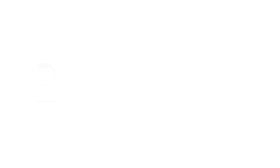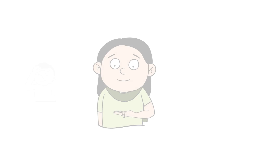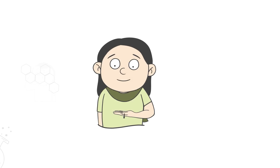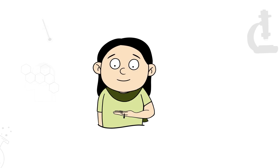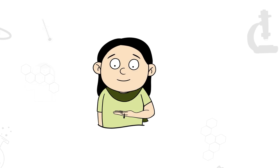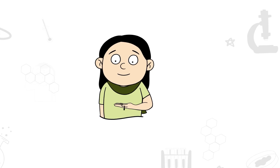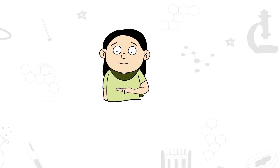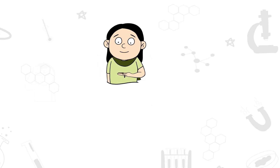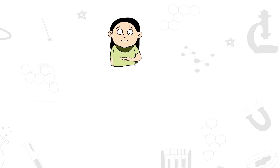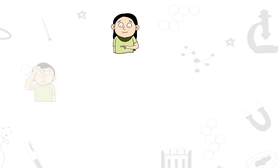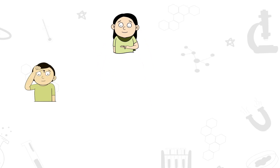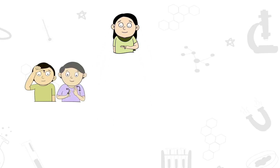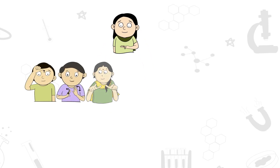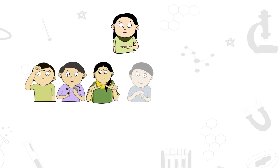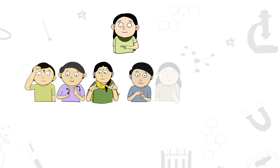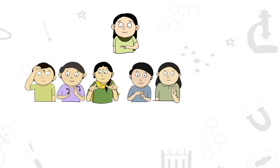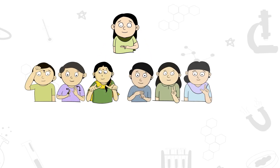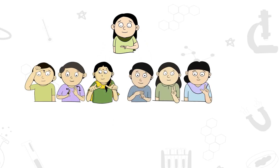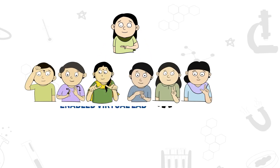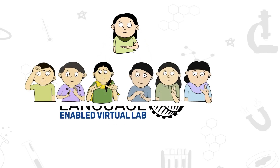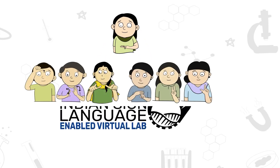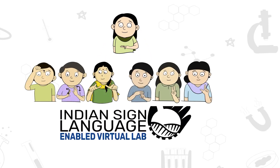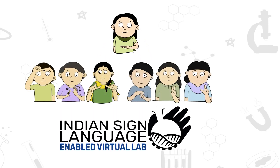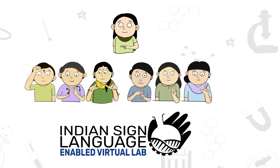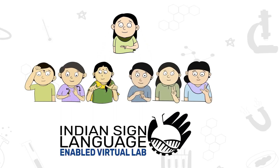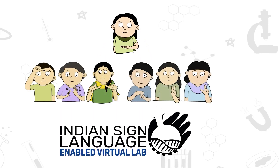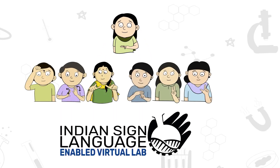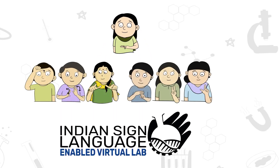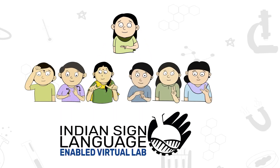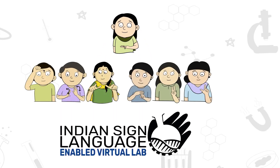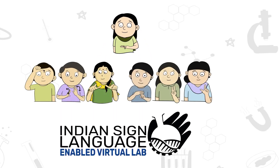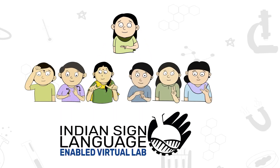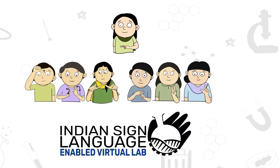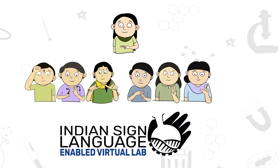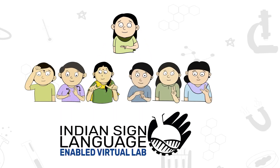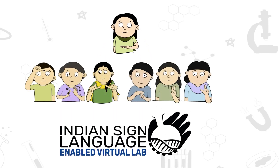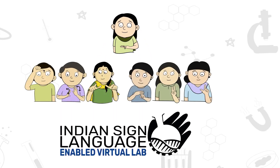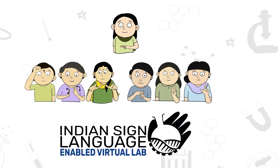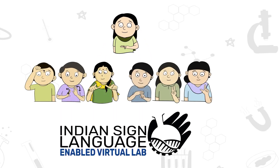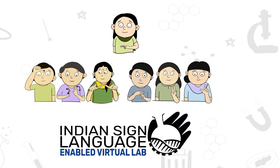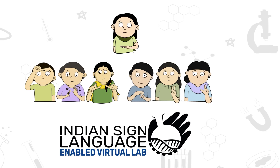Welcome to ISL-enabled virtual lab of CSIR.